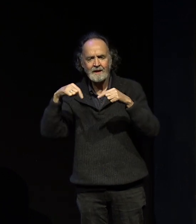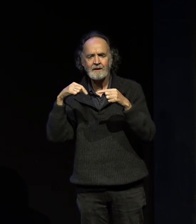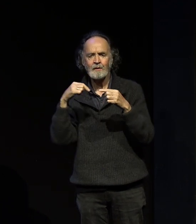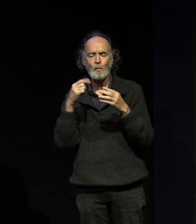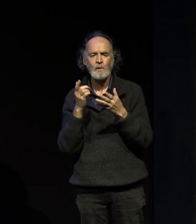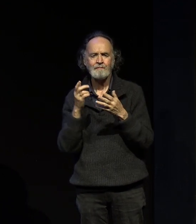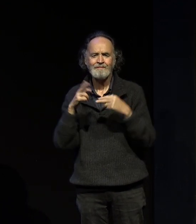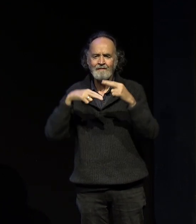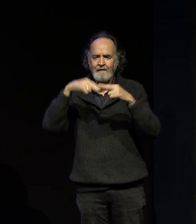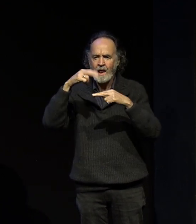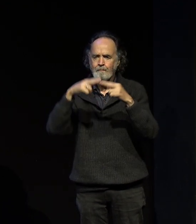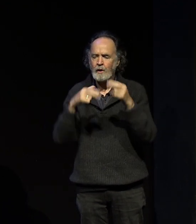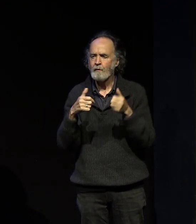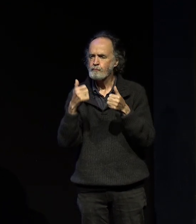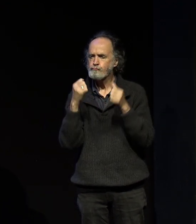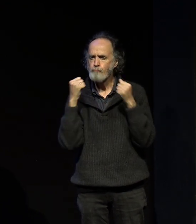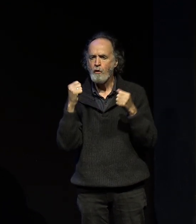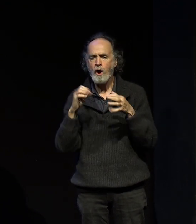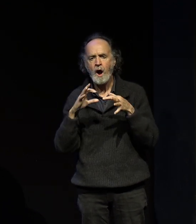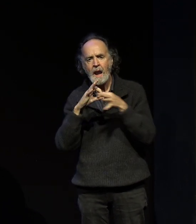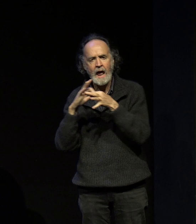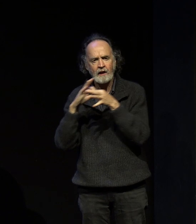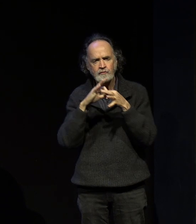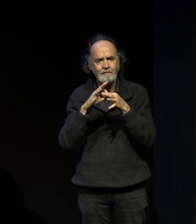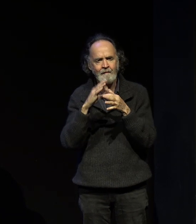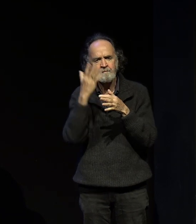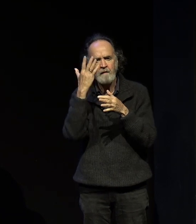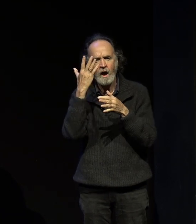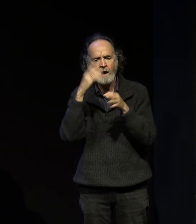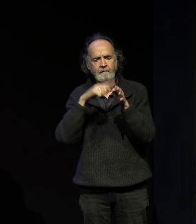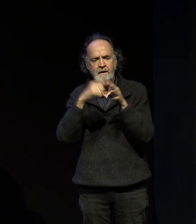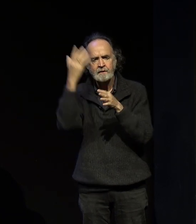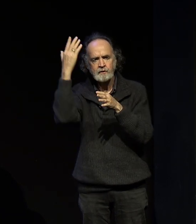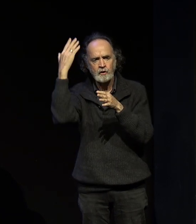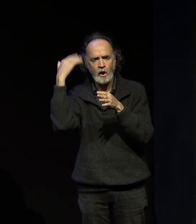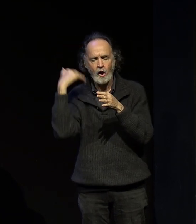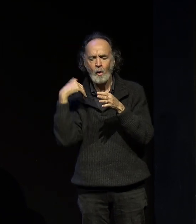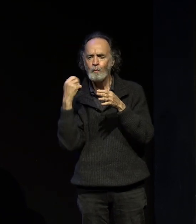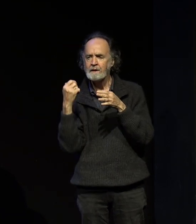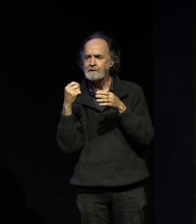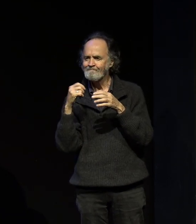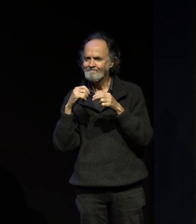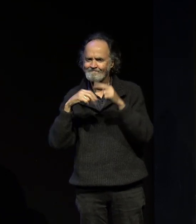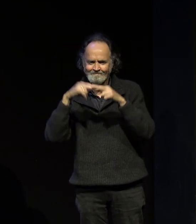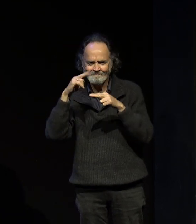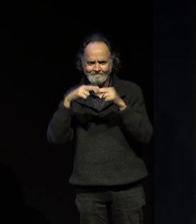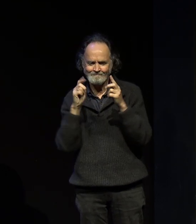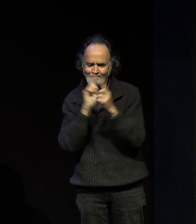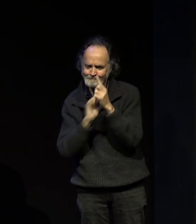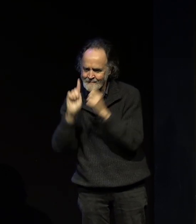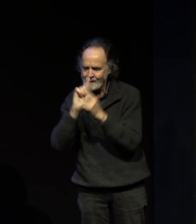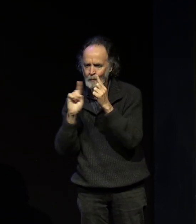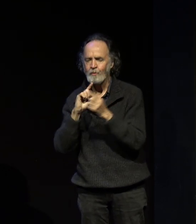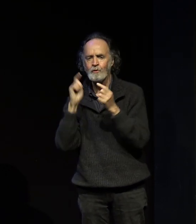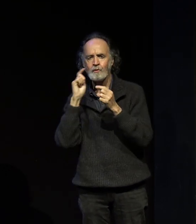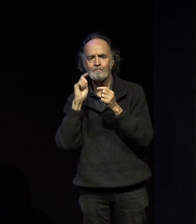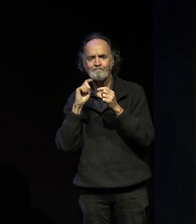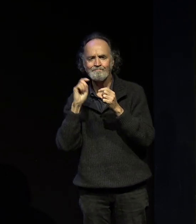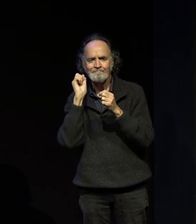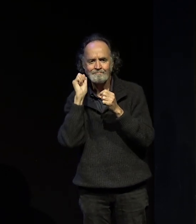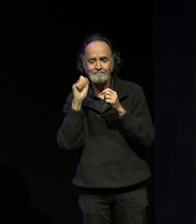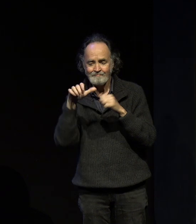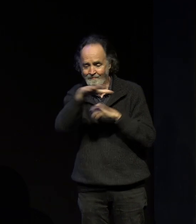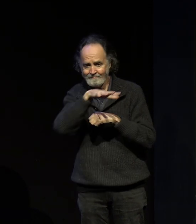through the development of this theatre some five years ago with our local Indigenous community and the strength of that is really